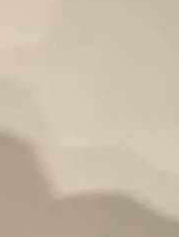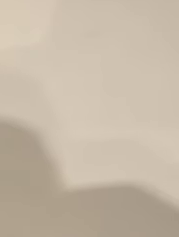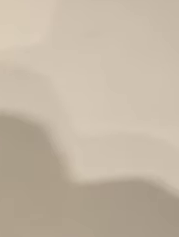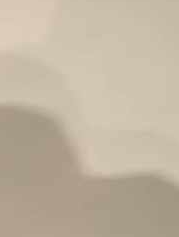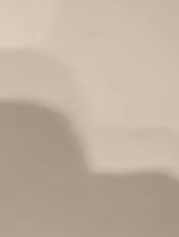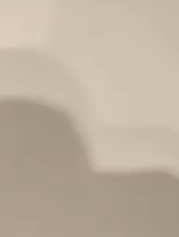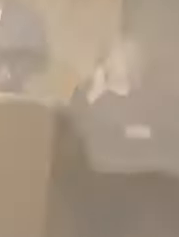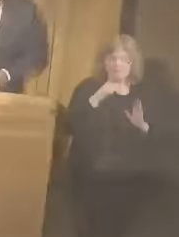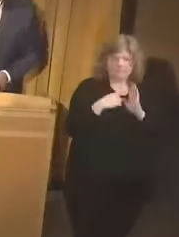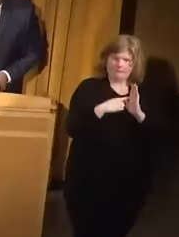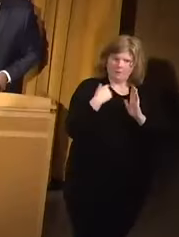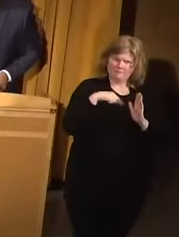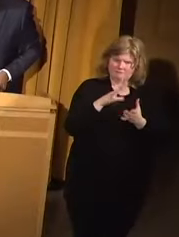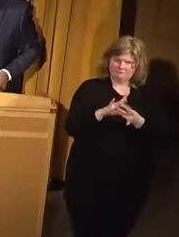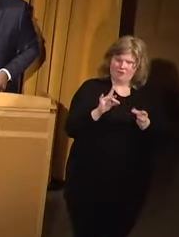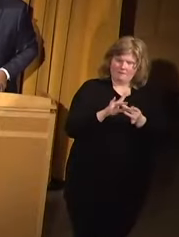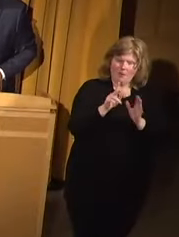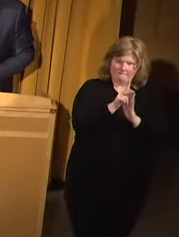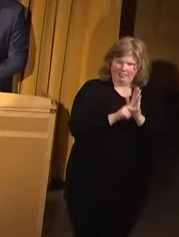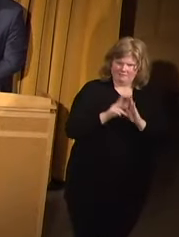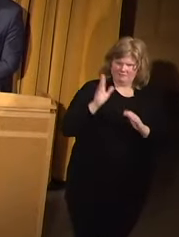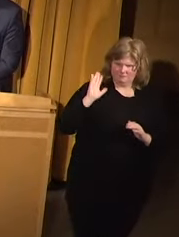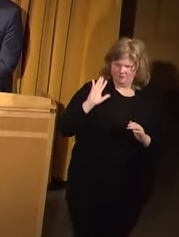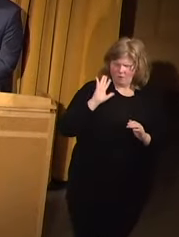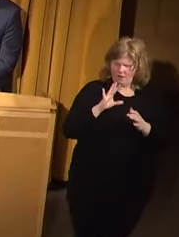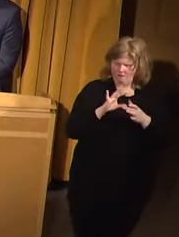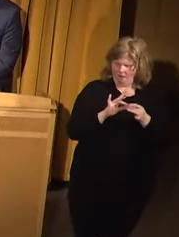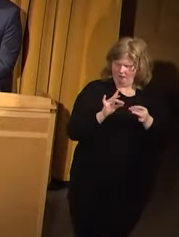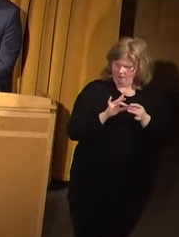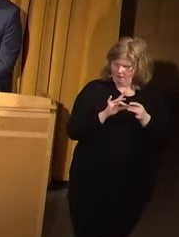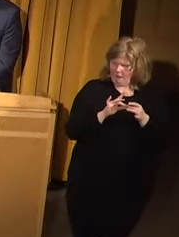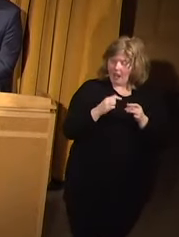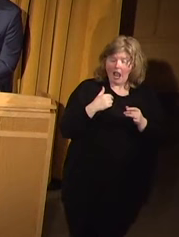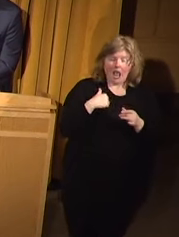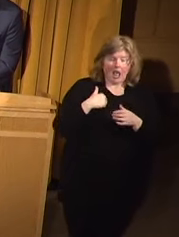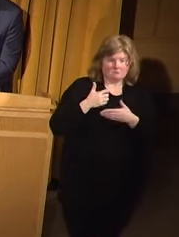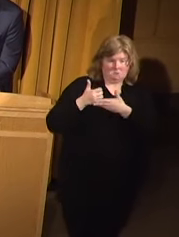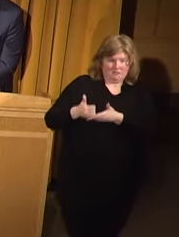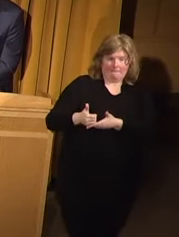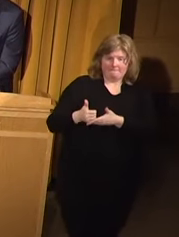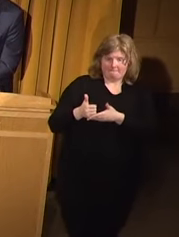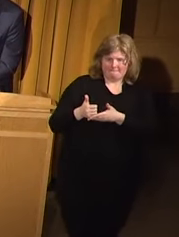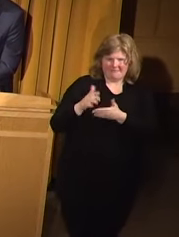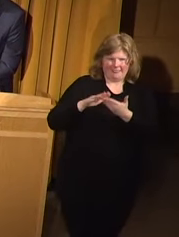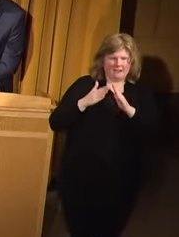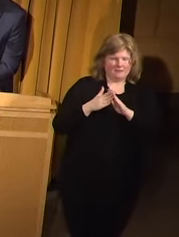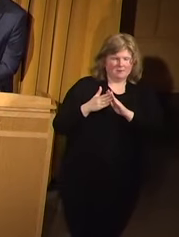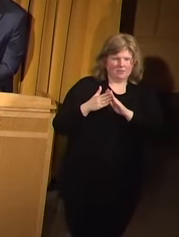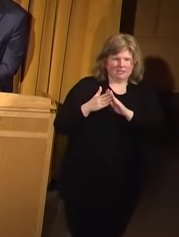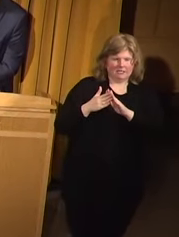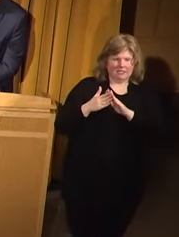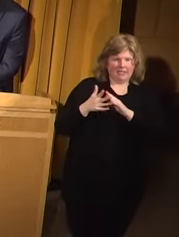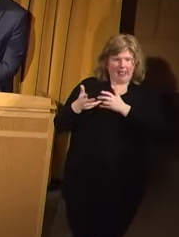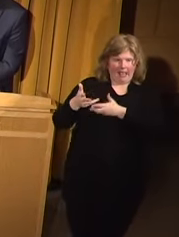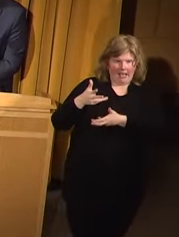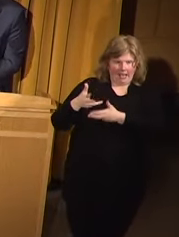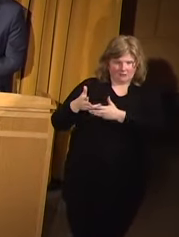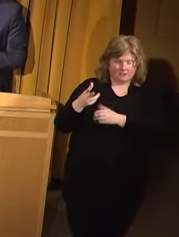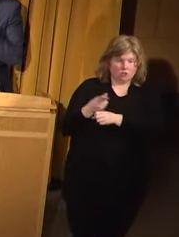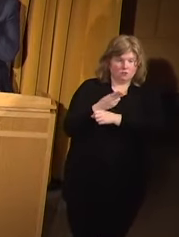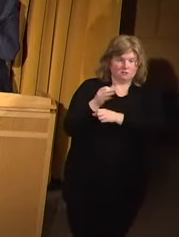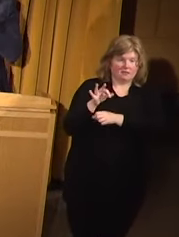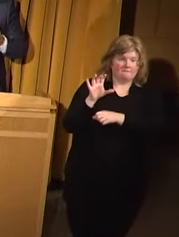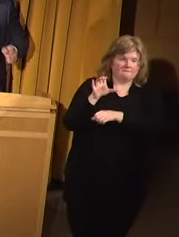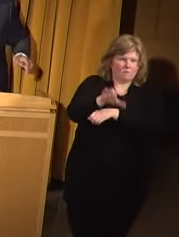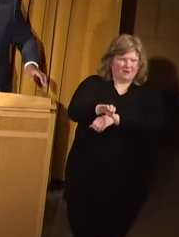you an example because we've been talking about policies before. I was helping with the community engagement and the use of force